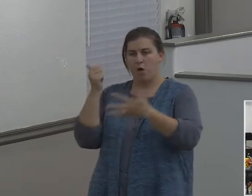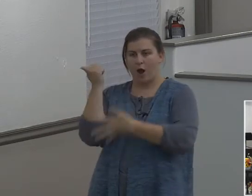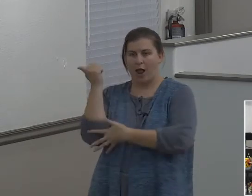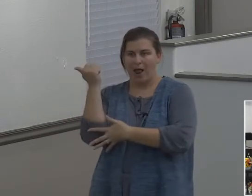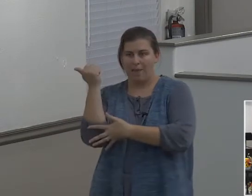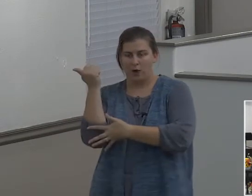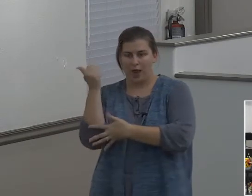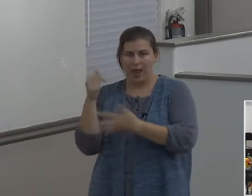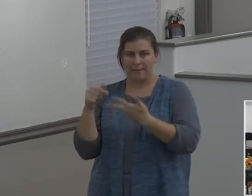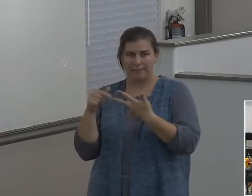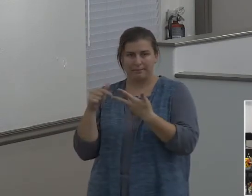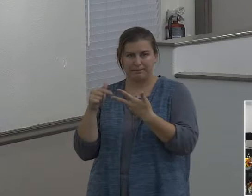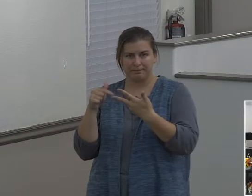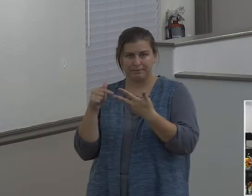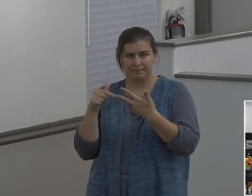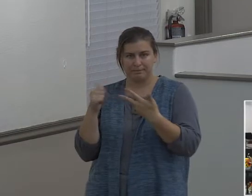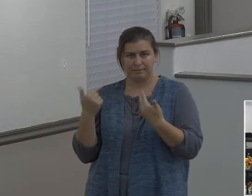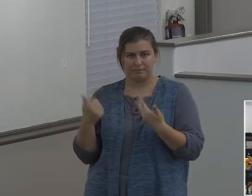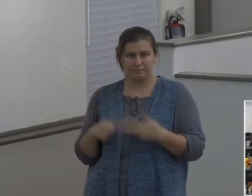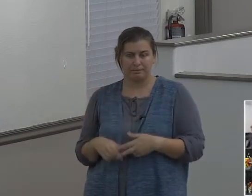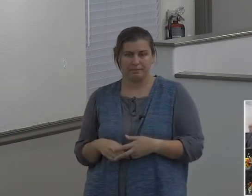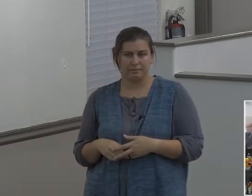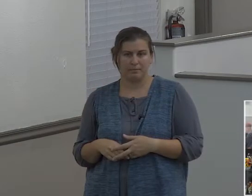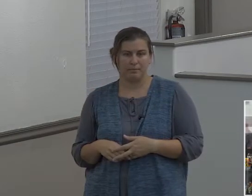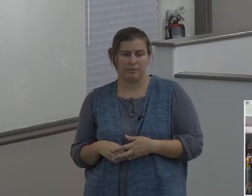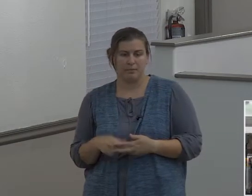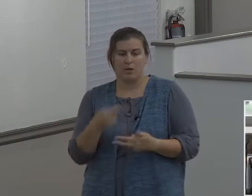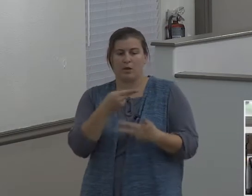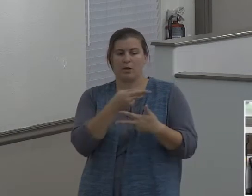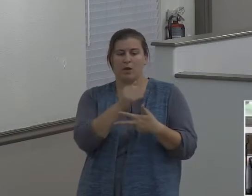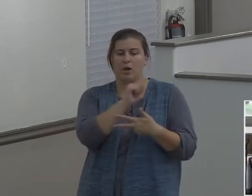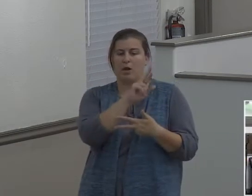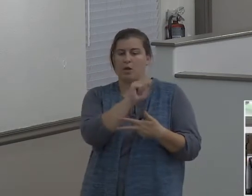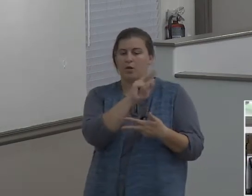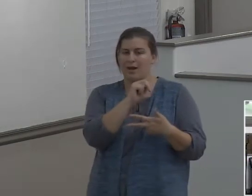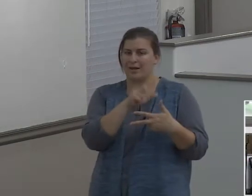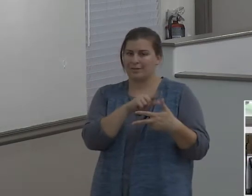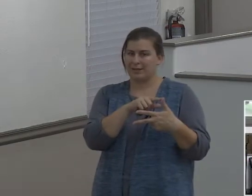Abram, Haran is starting his family.